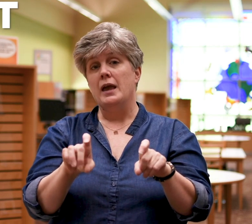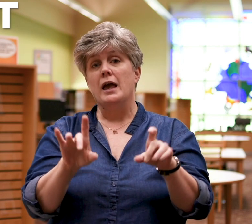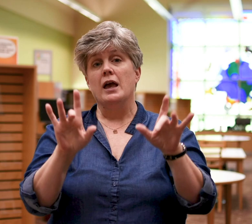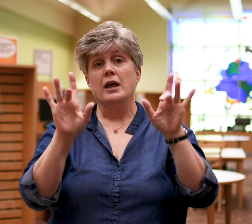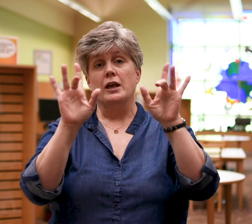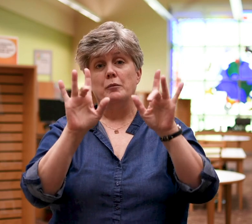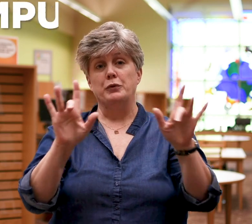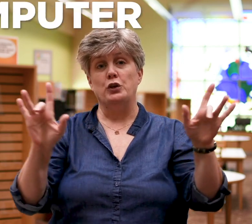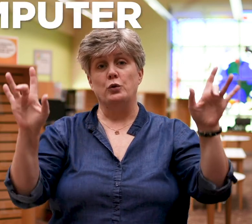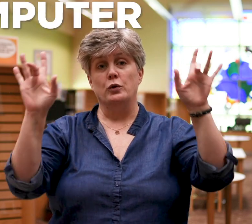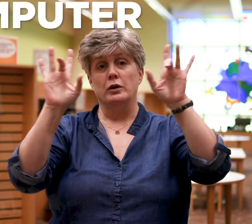computer